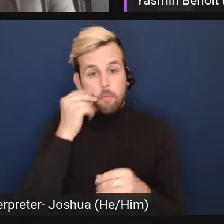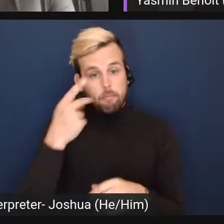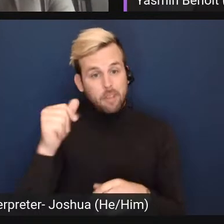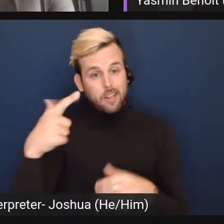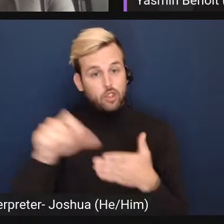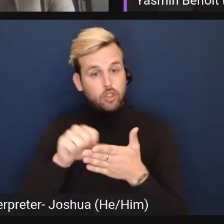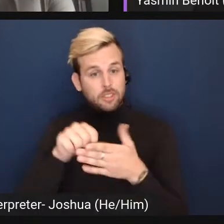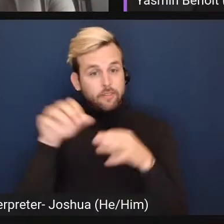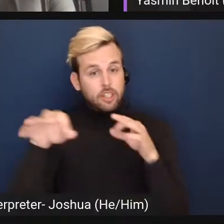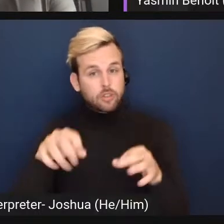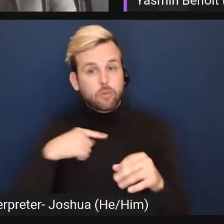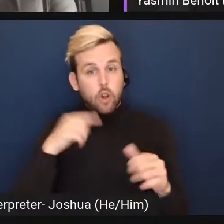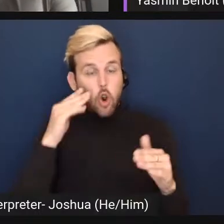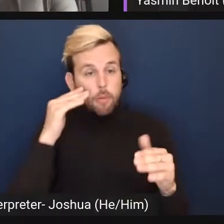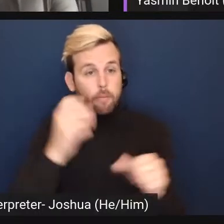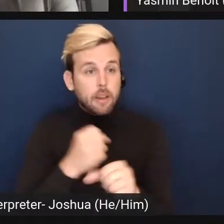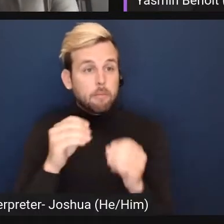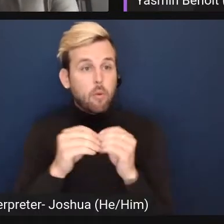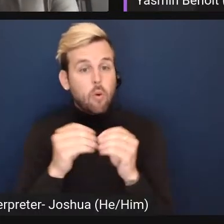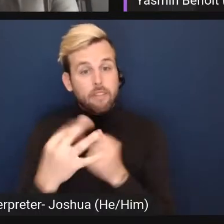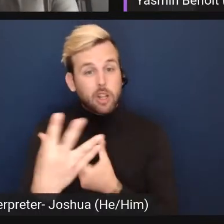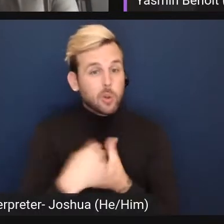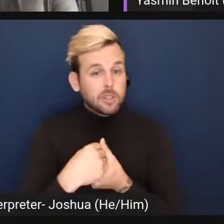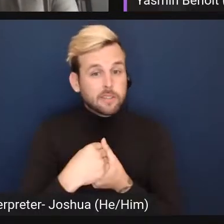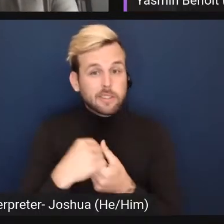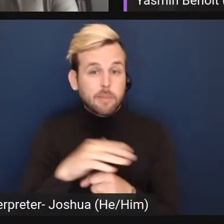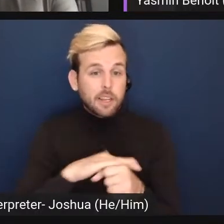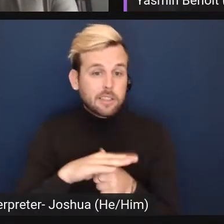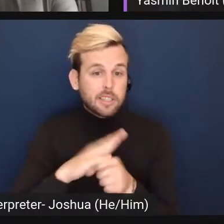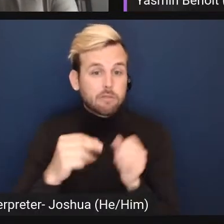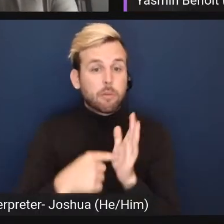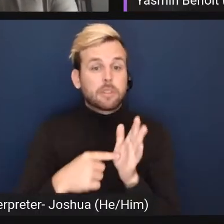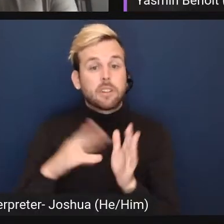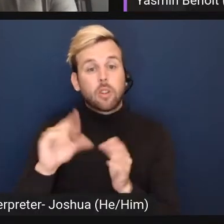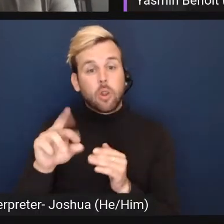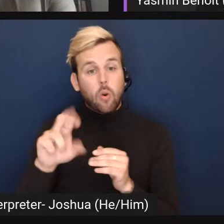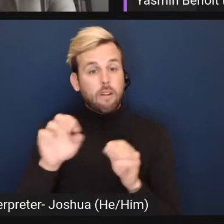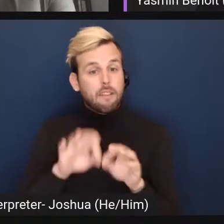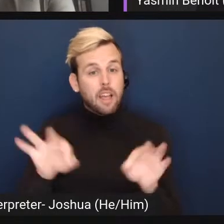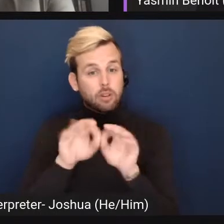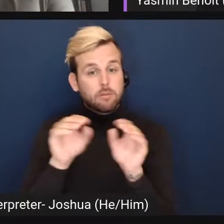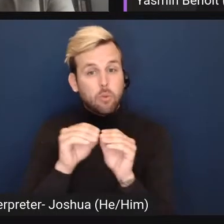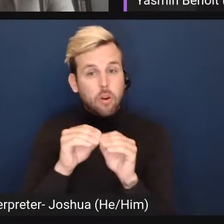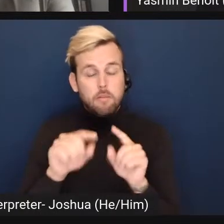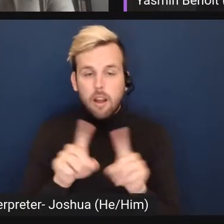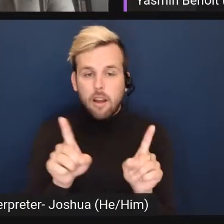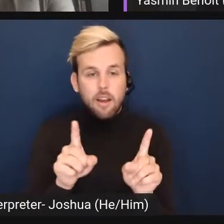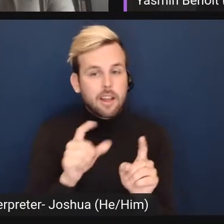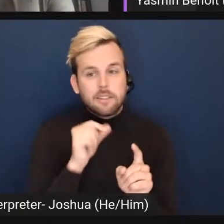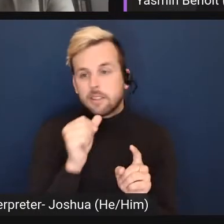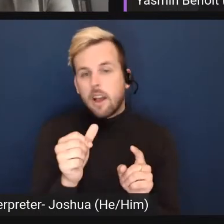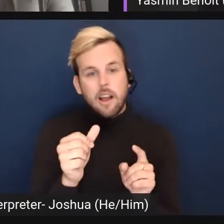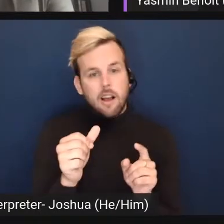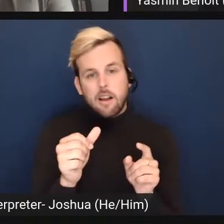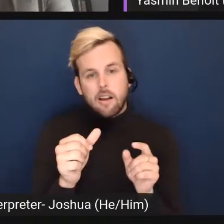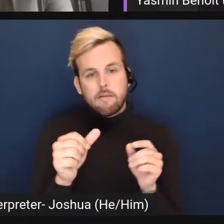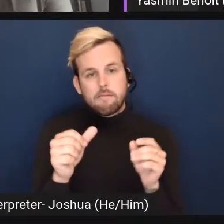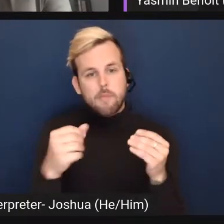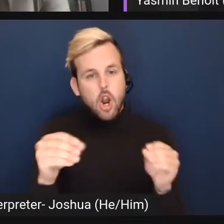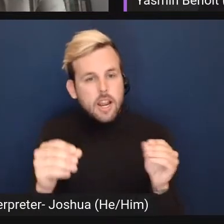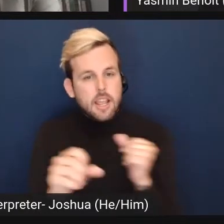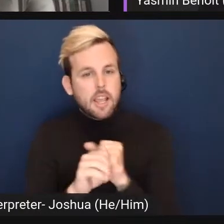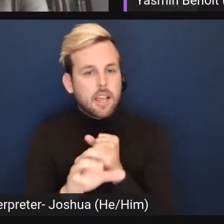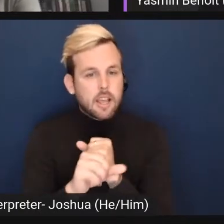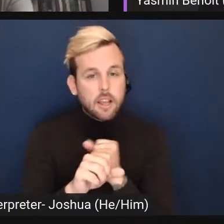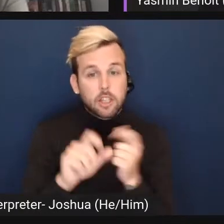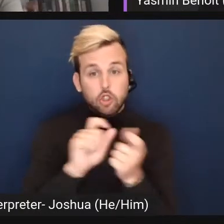make it a bit more of an inclusive place and represent the core values more. But it's not marketing. It's not like you change the definition and